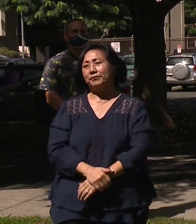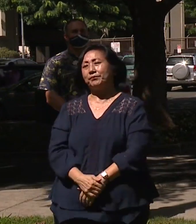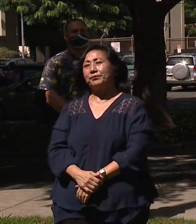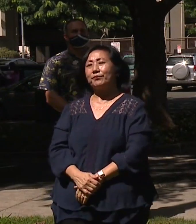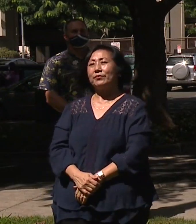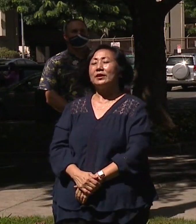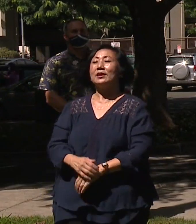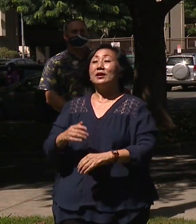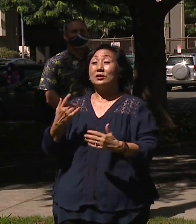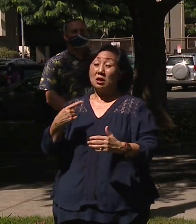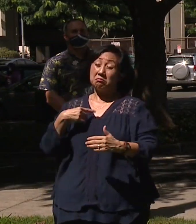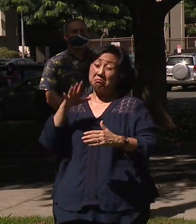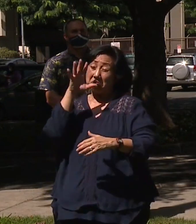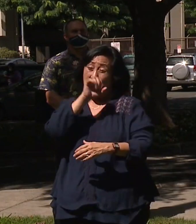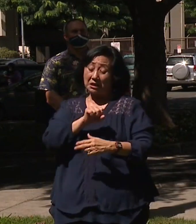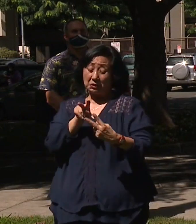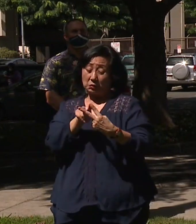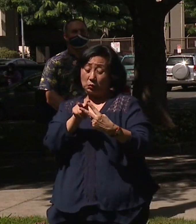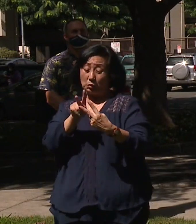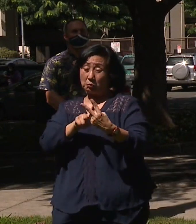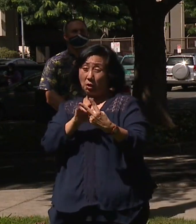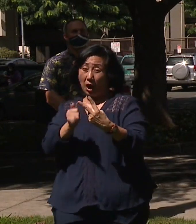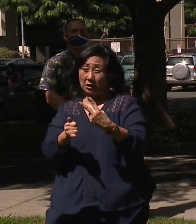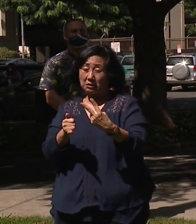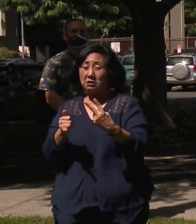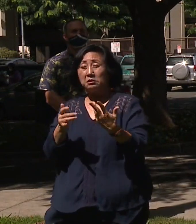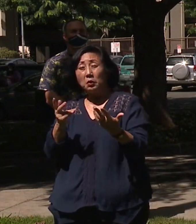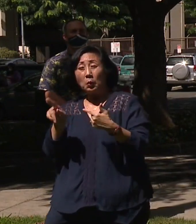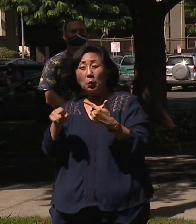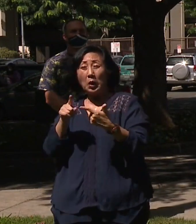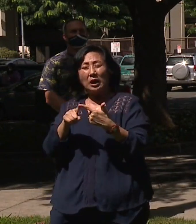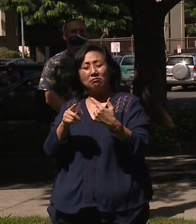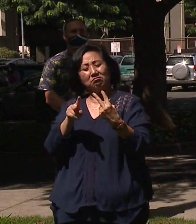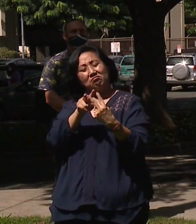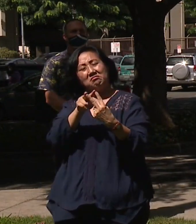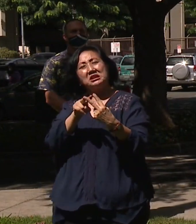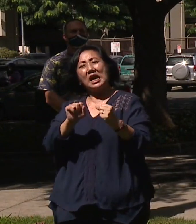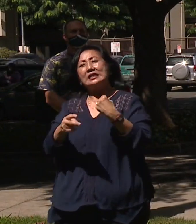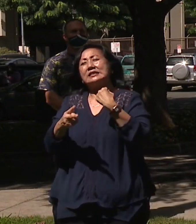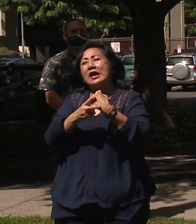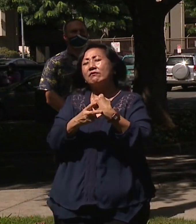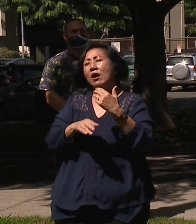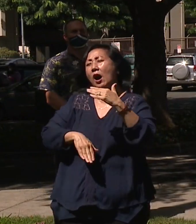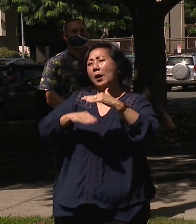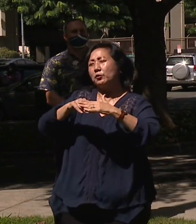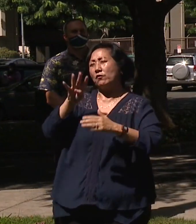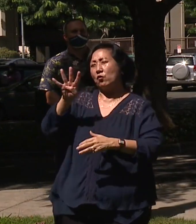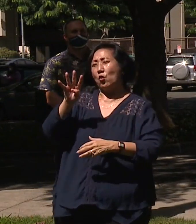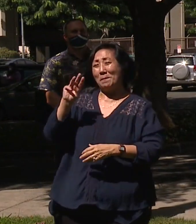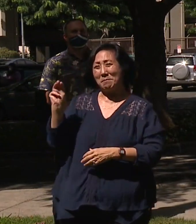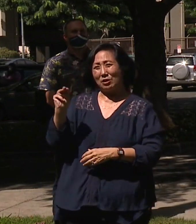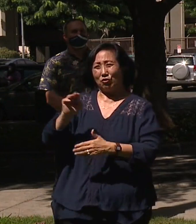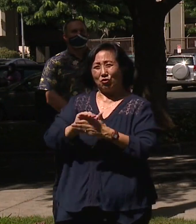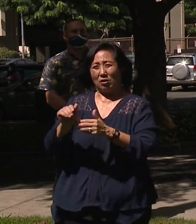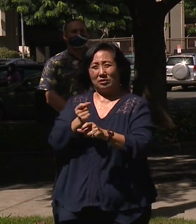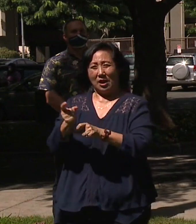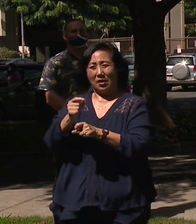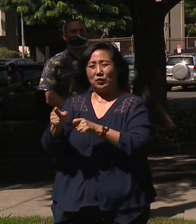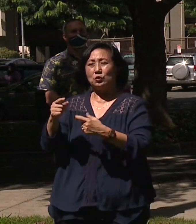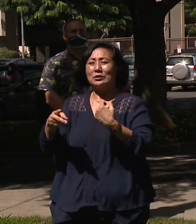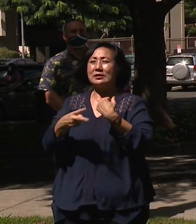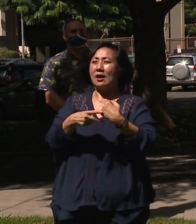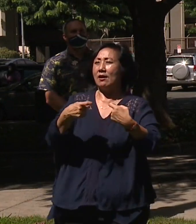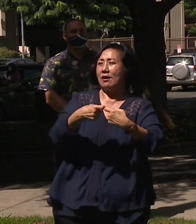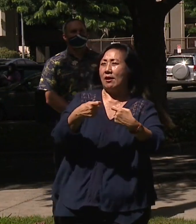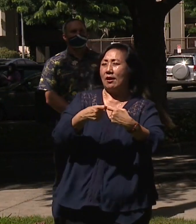So we estimate that these two projects can potentially save up to $4 million a year in terms of utility costs